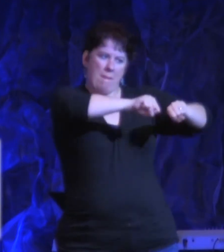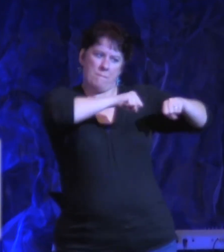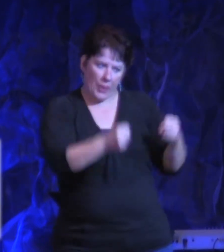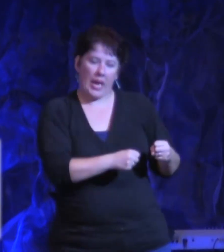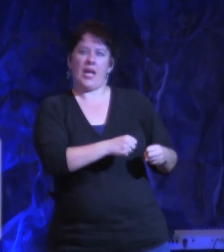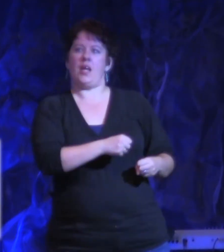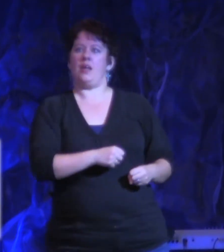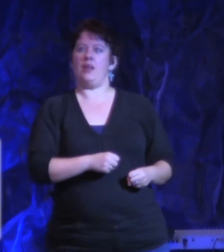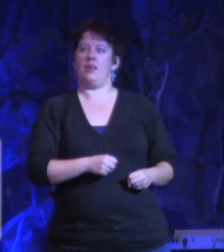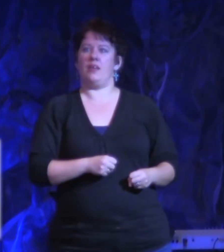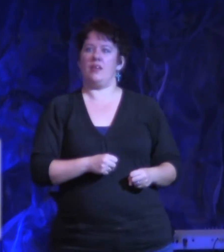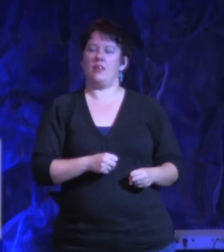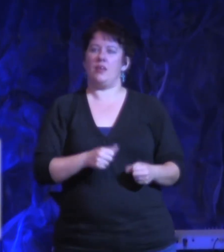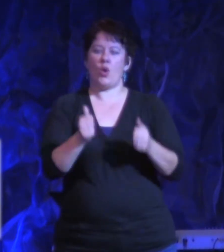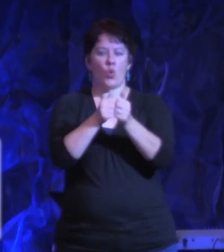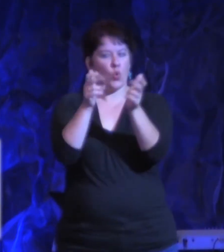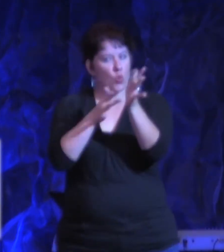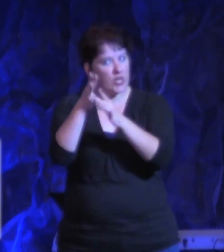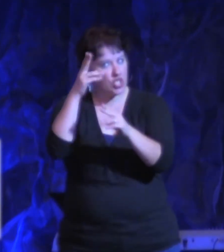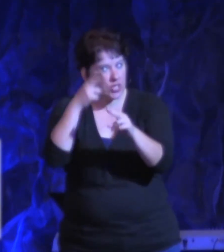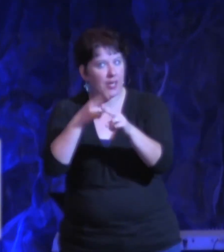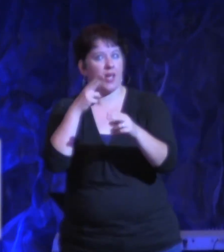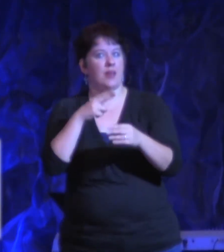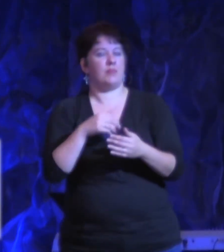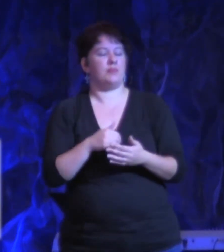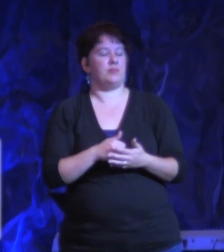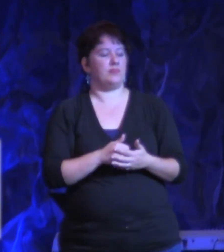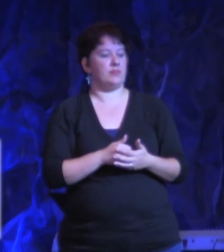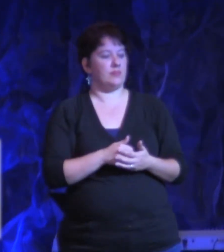it off my life right now. Amen.